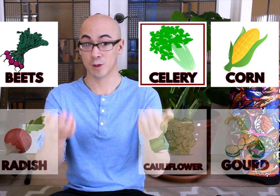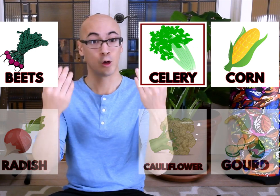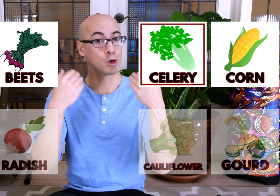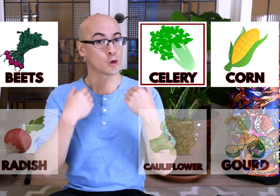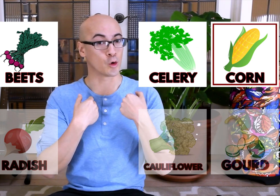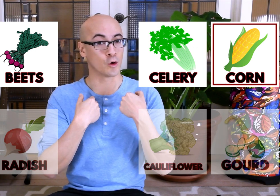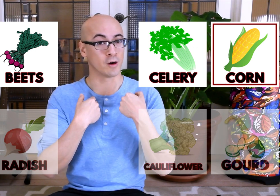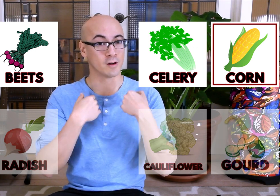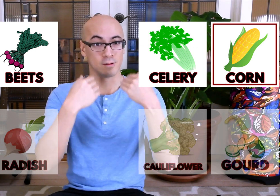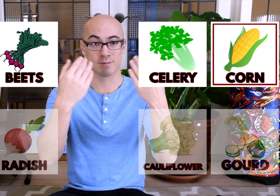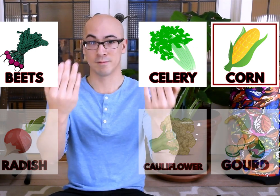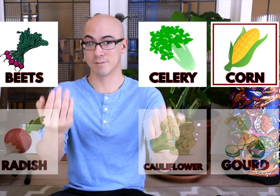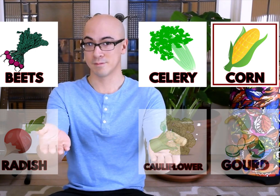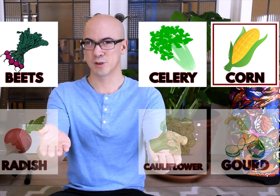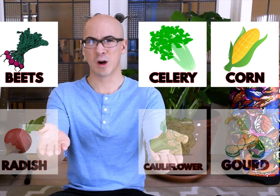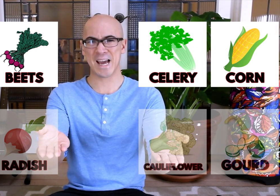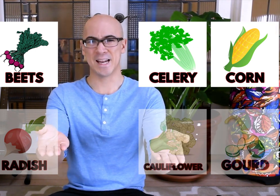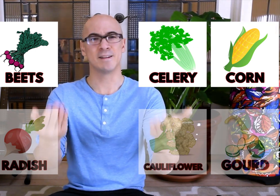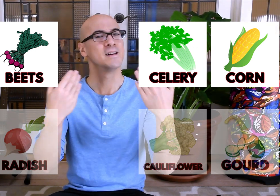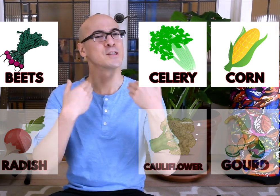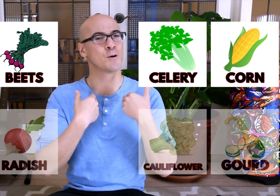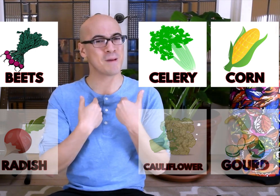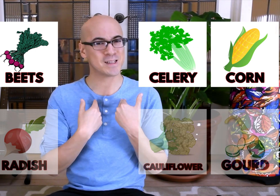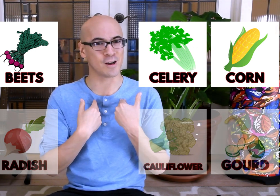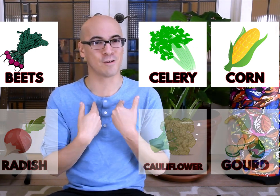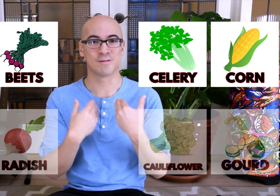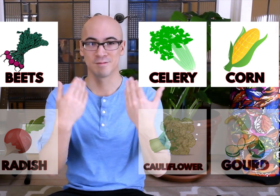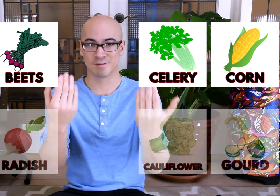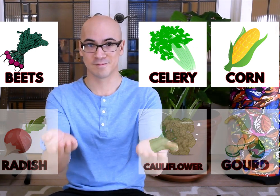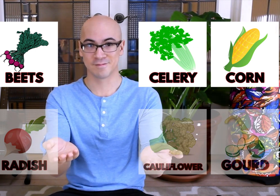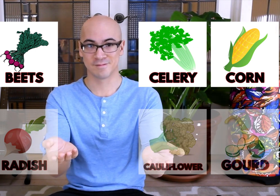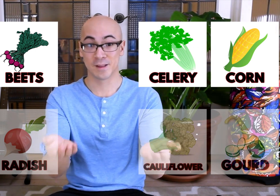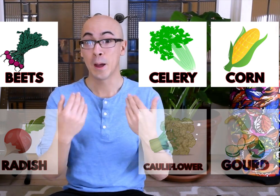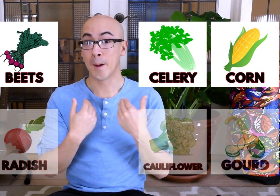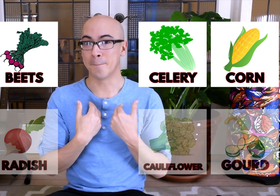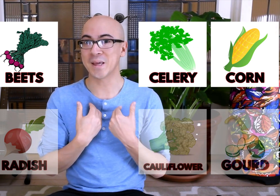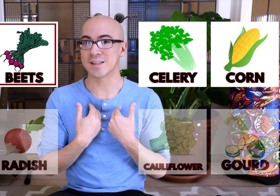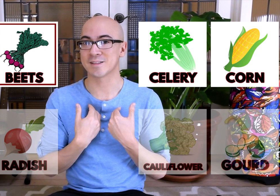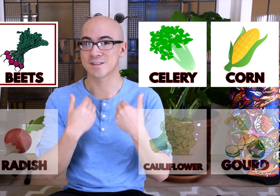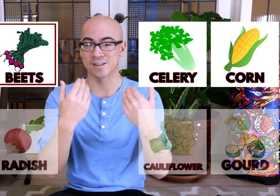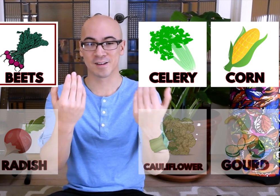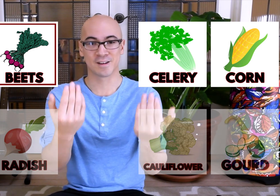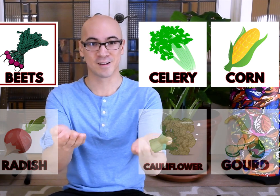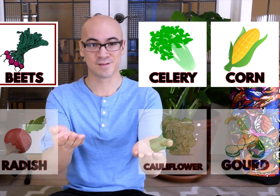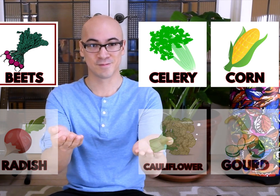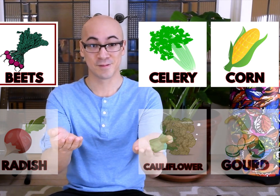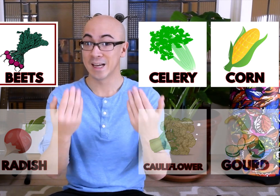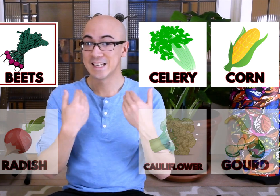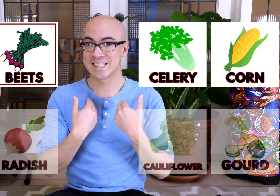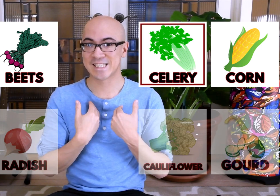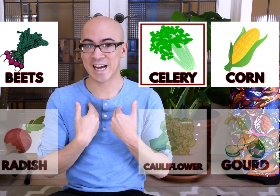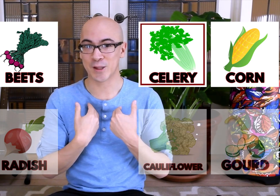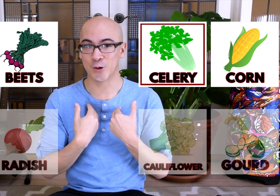corn. Again, tomato, beets, celery,